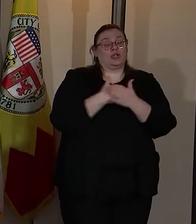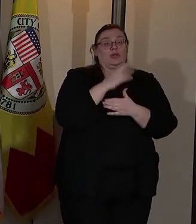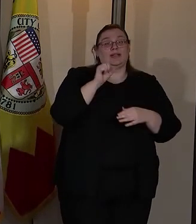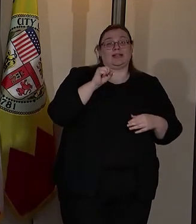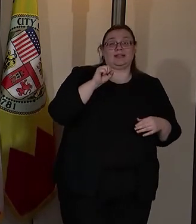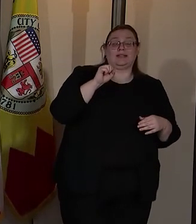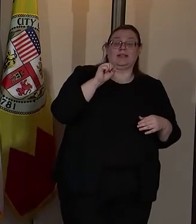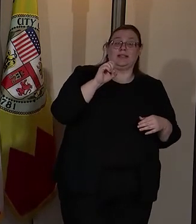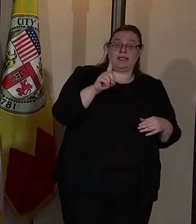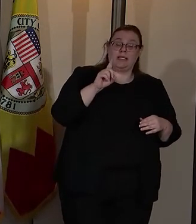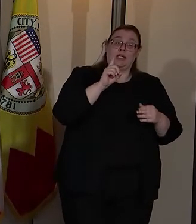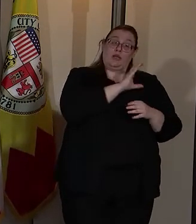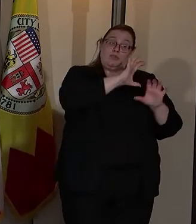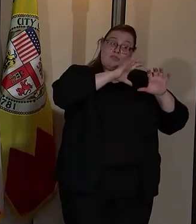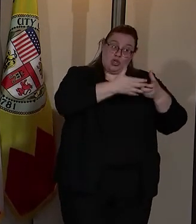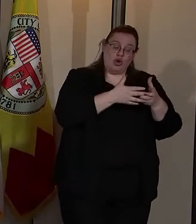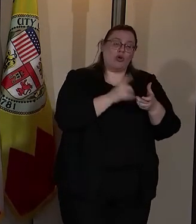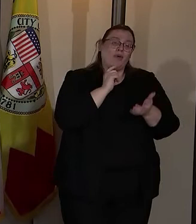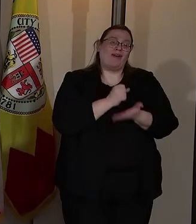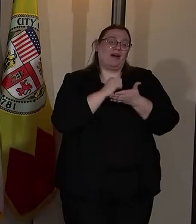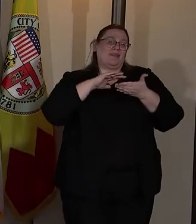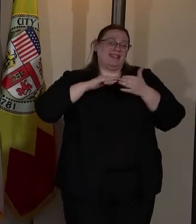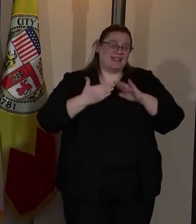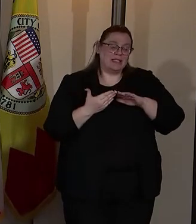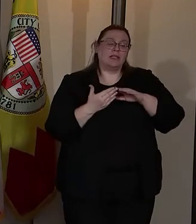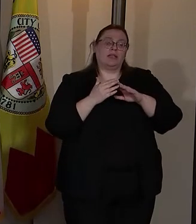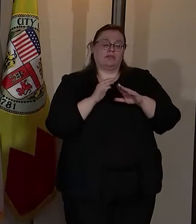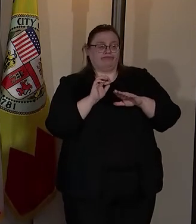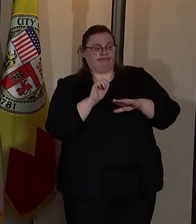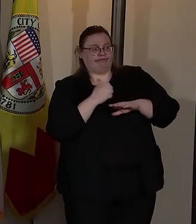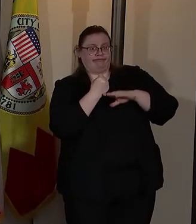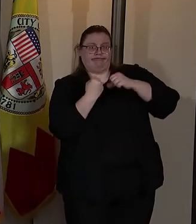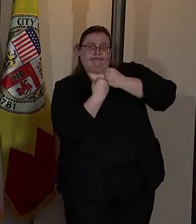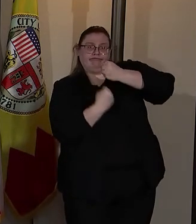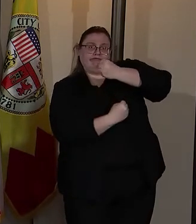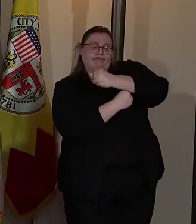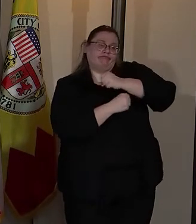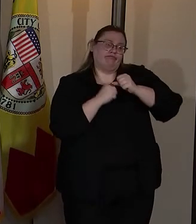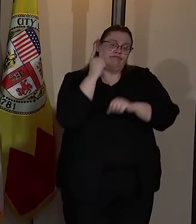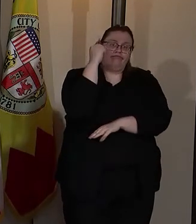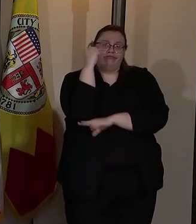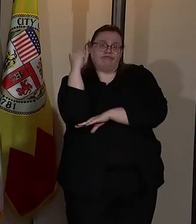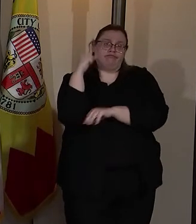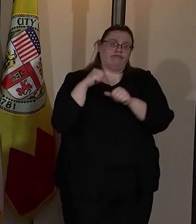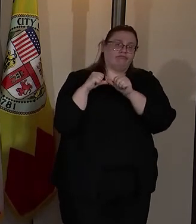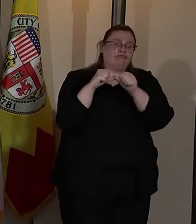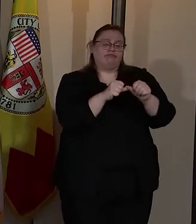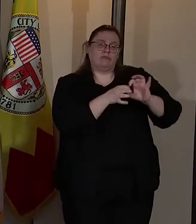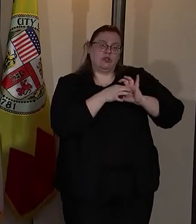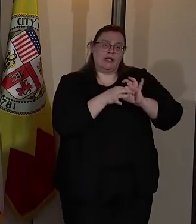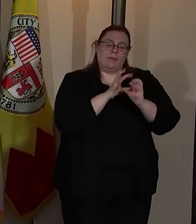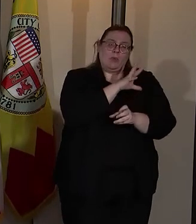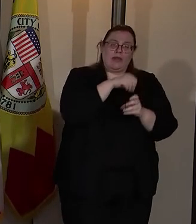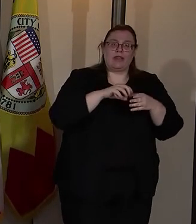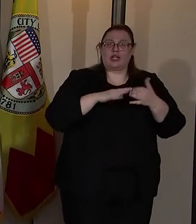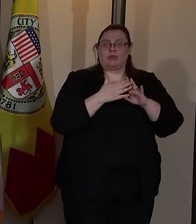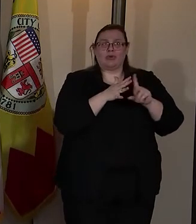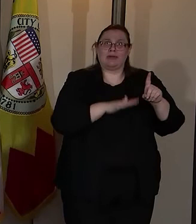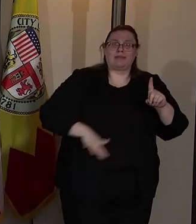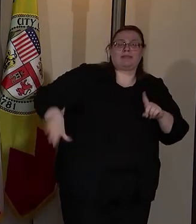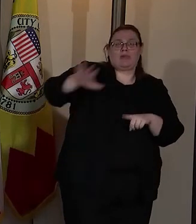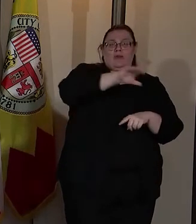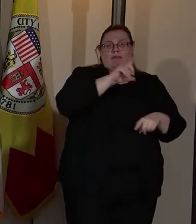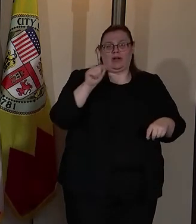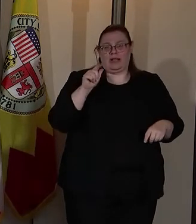will help enrich the city by laying the foundation for creating long-lasting relationships within communities all over L